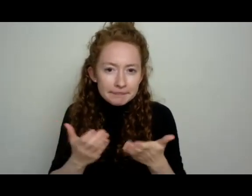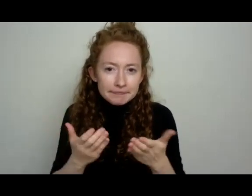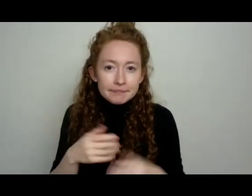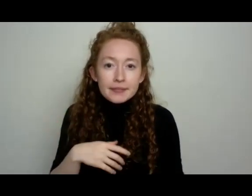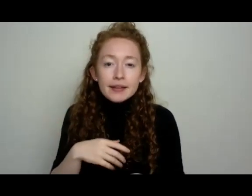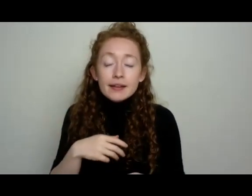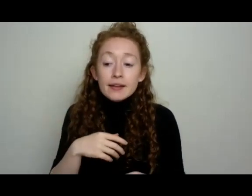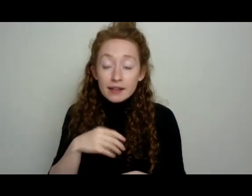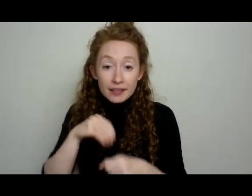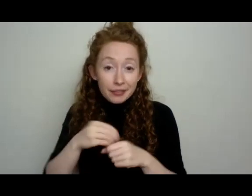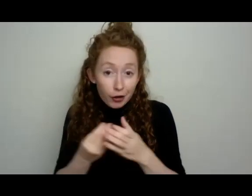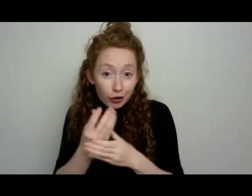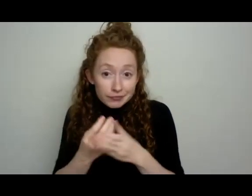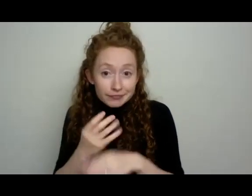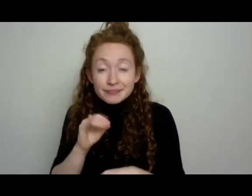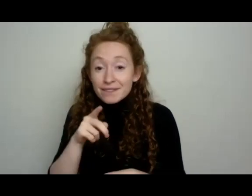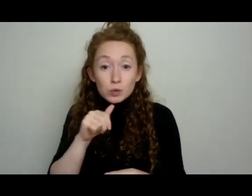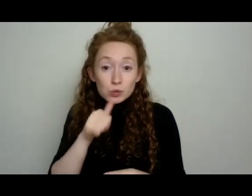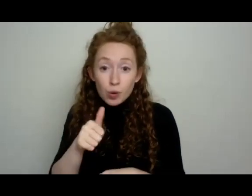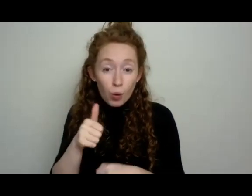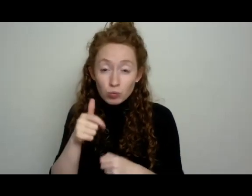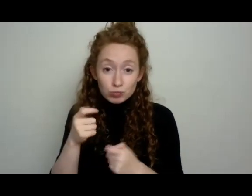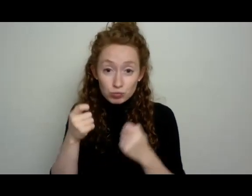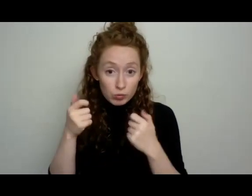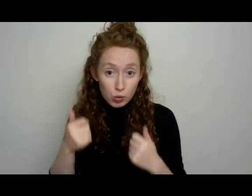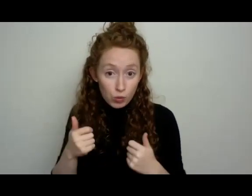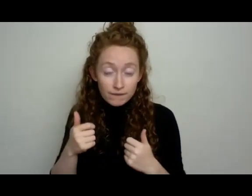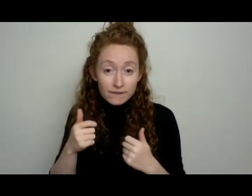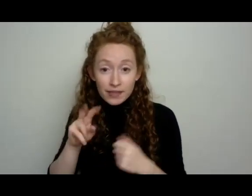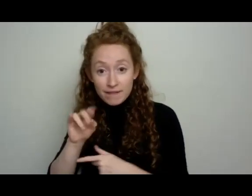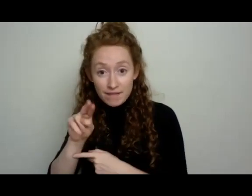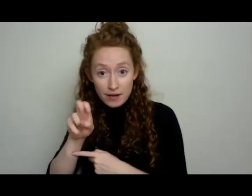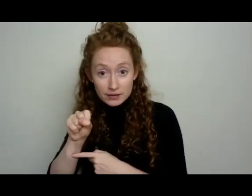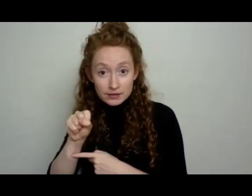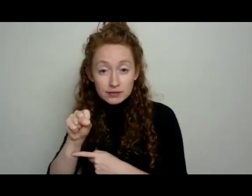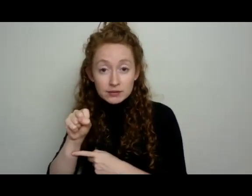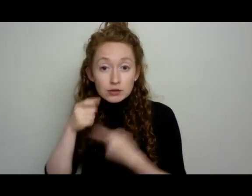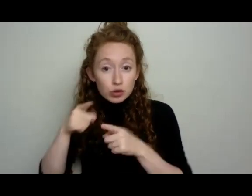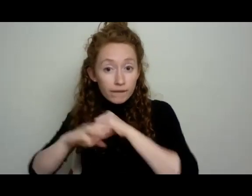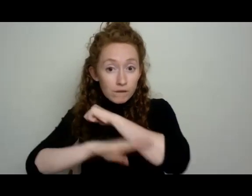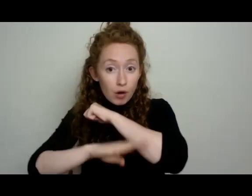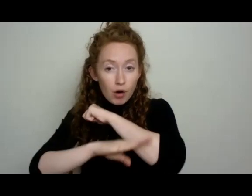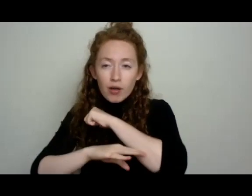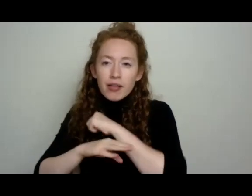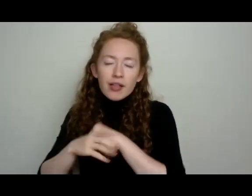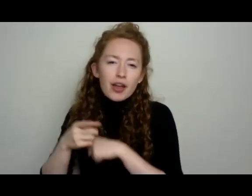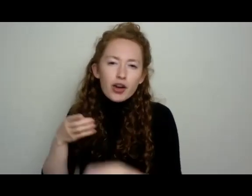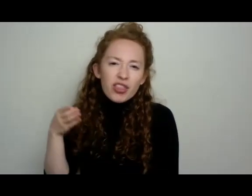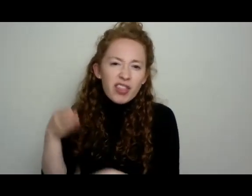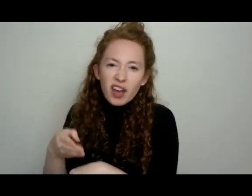don't remove your cucumber vines, they're overwintering right there where you planted your cucumber.